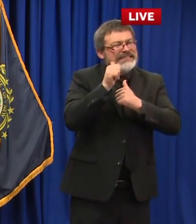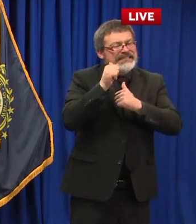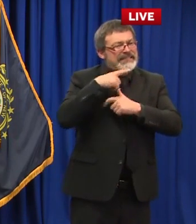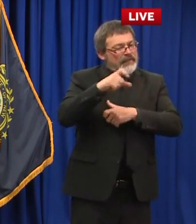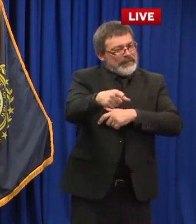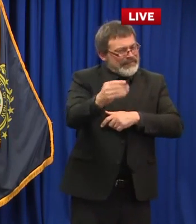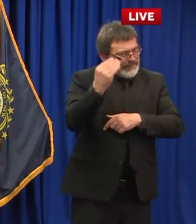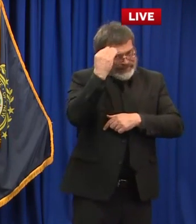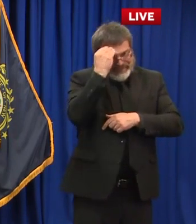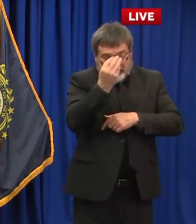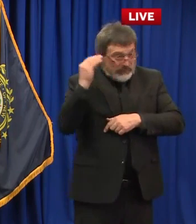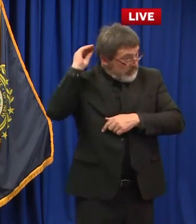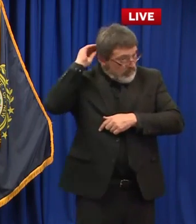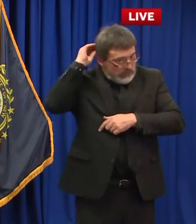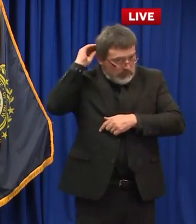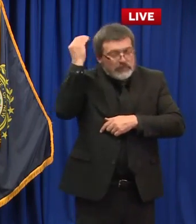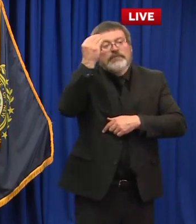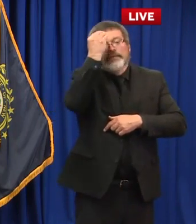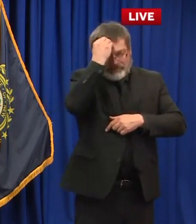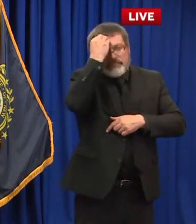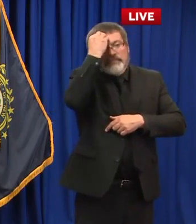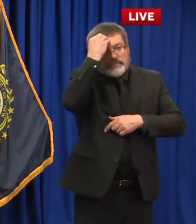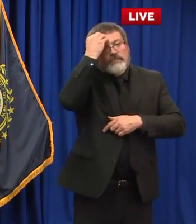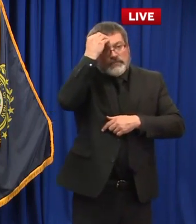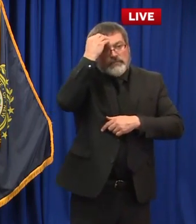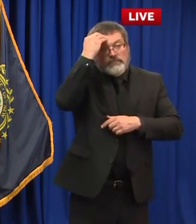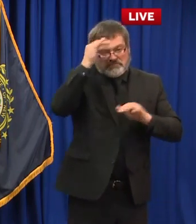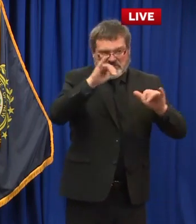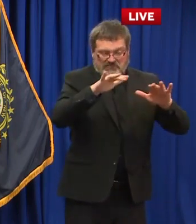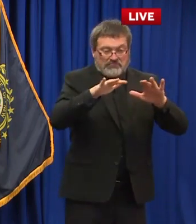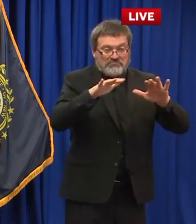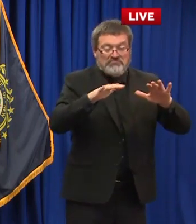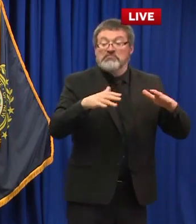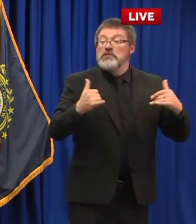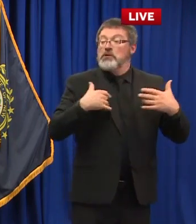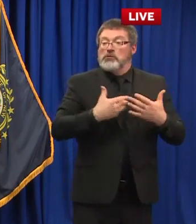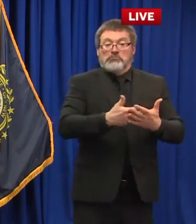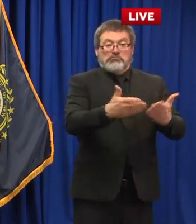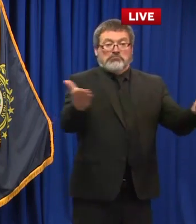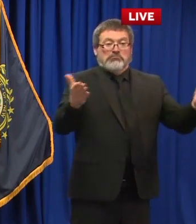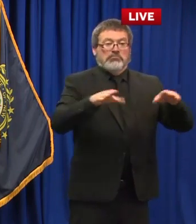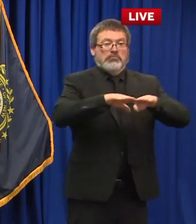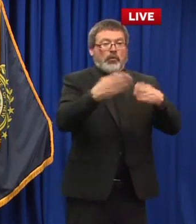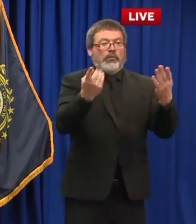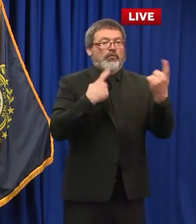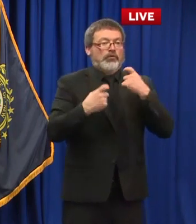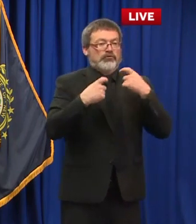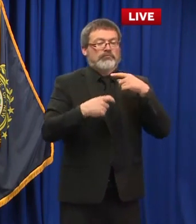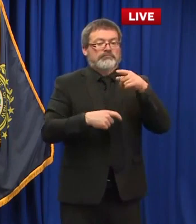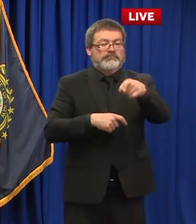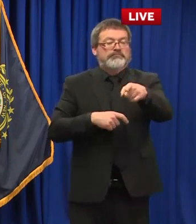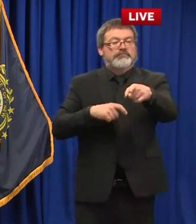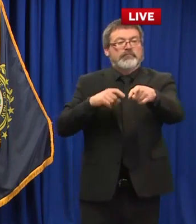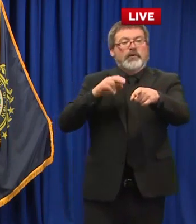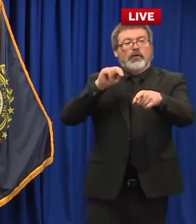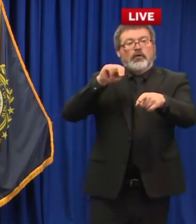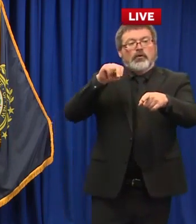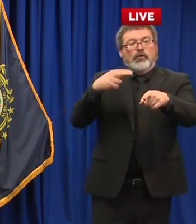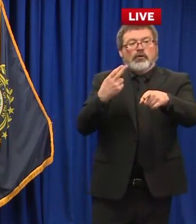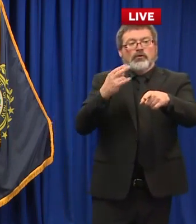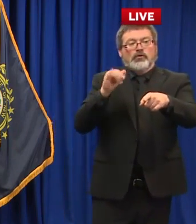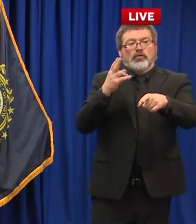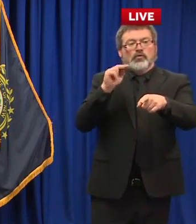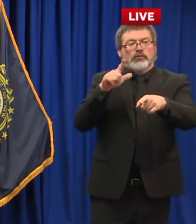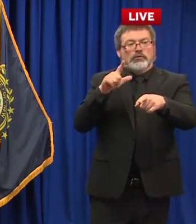uh with that we can then open up to uh questions if anyone has any questions so the question i've gotten all day is why wait till june 15th the restaurants